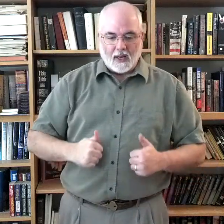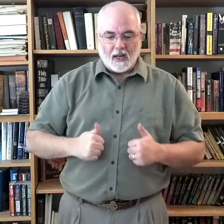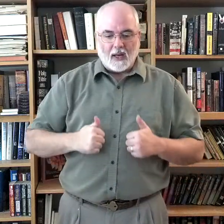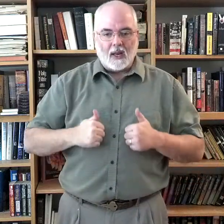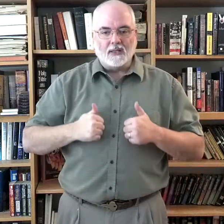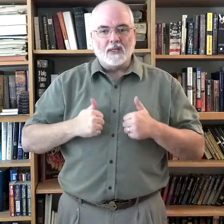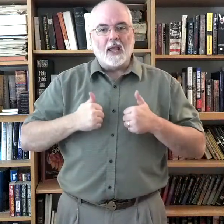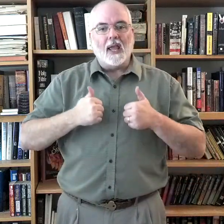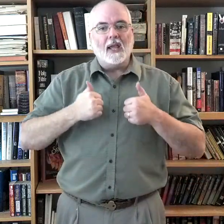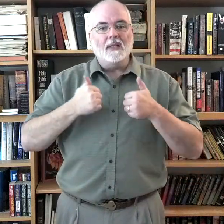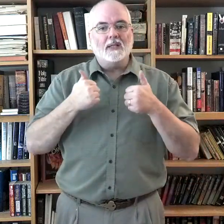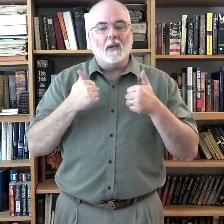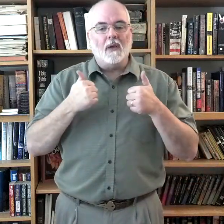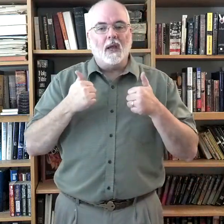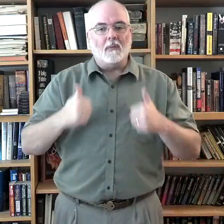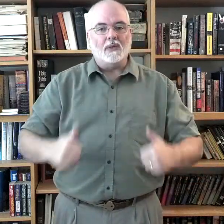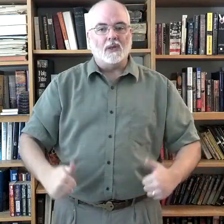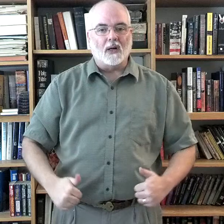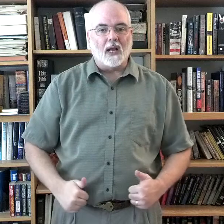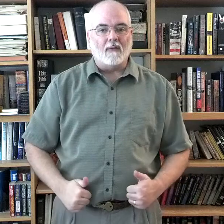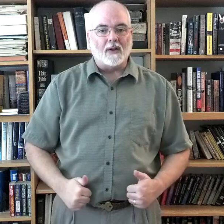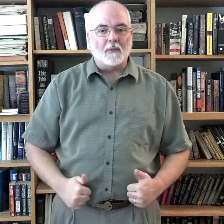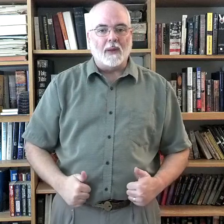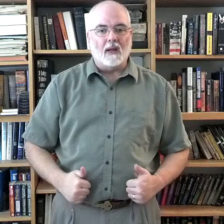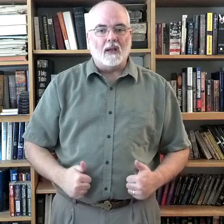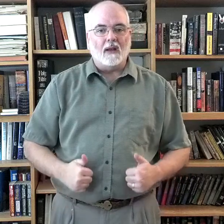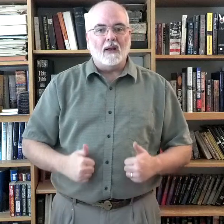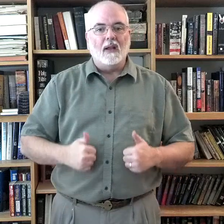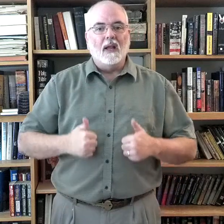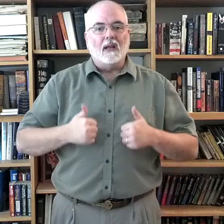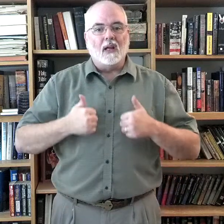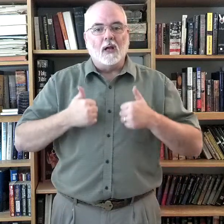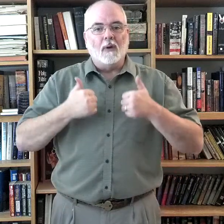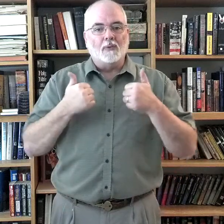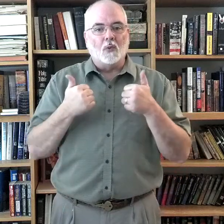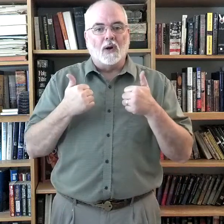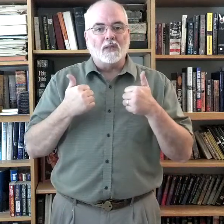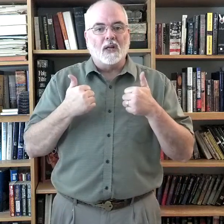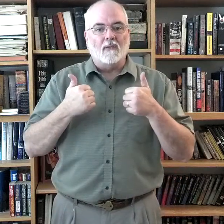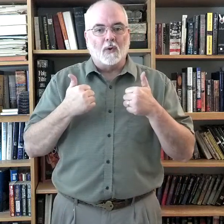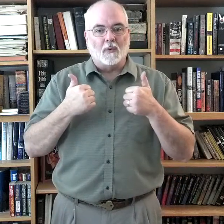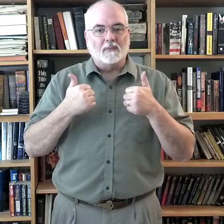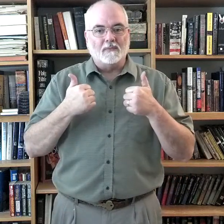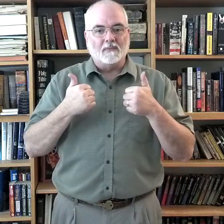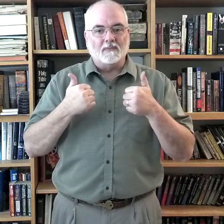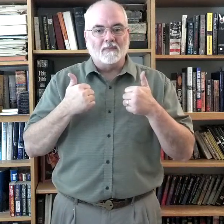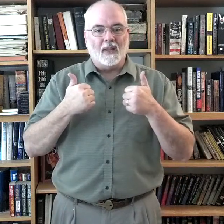It's if A's coming up. Start kind of at your belt line and come up to where it's comfortable. Okay?